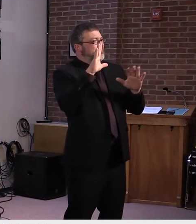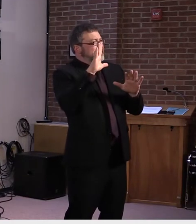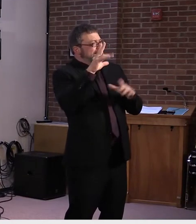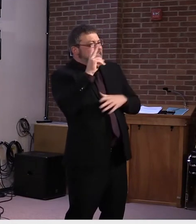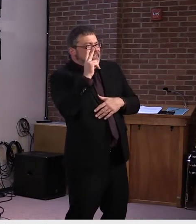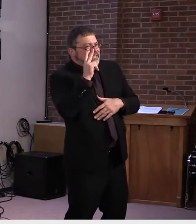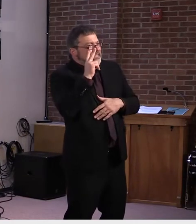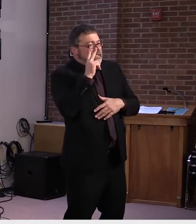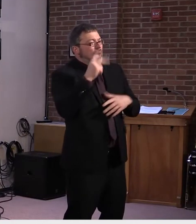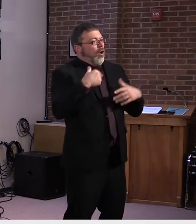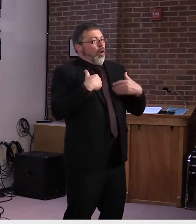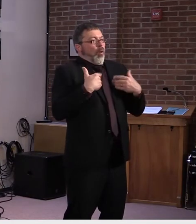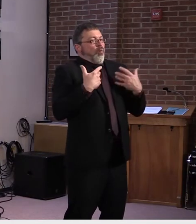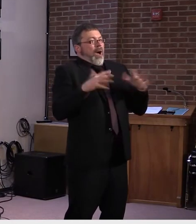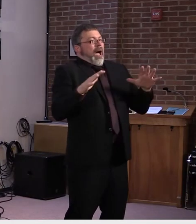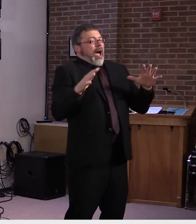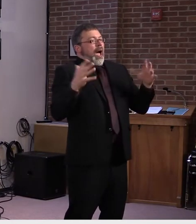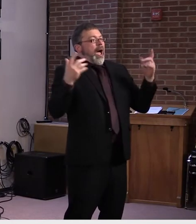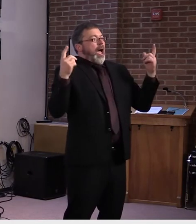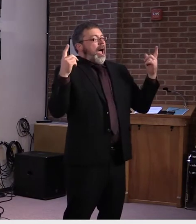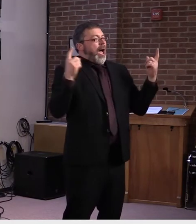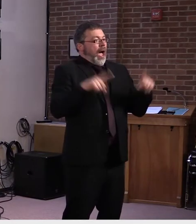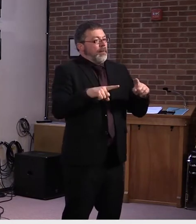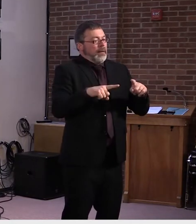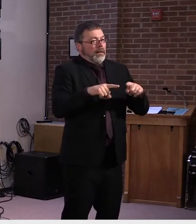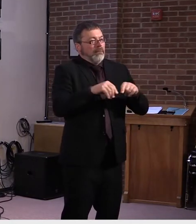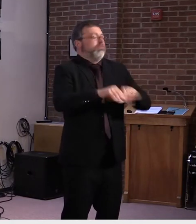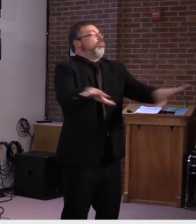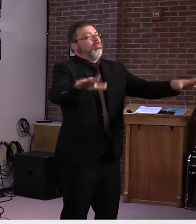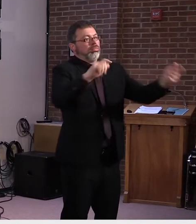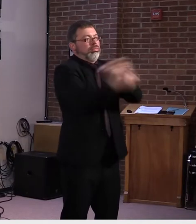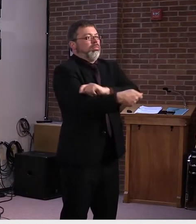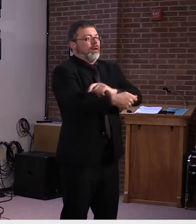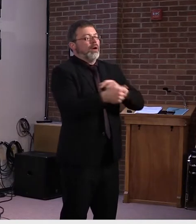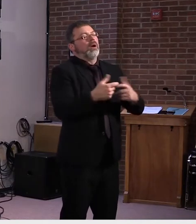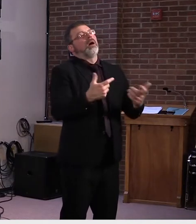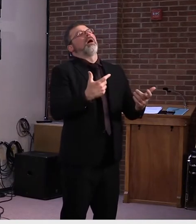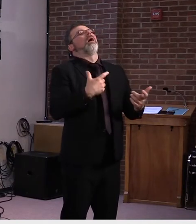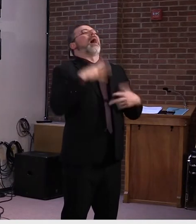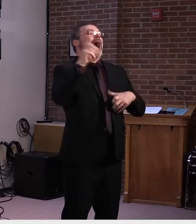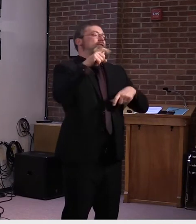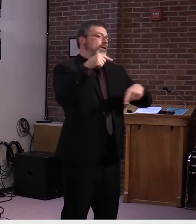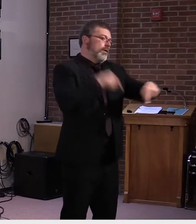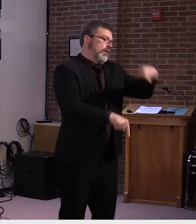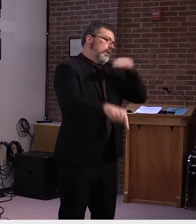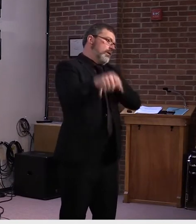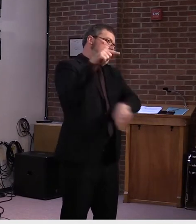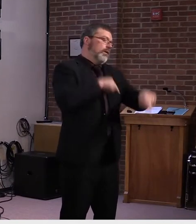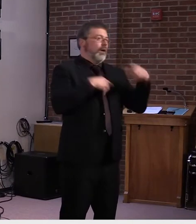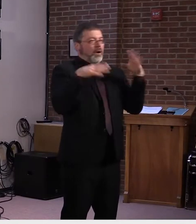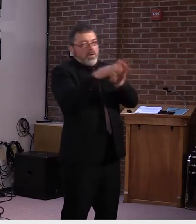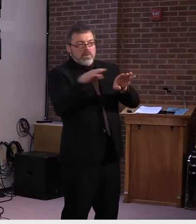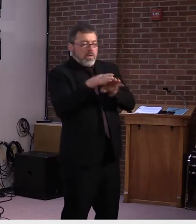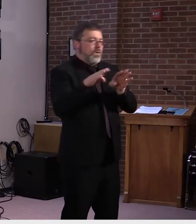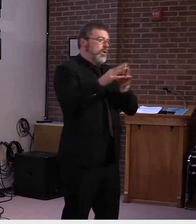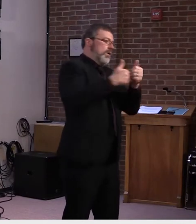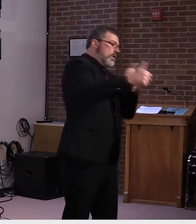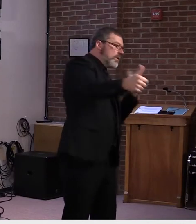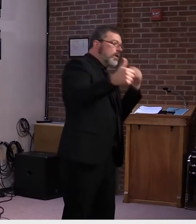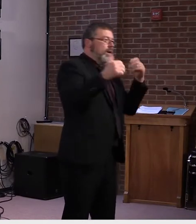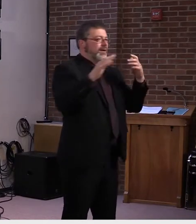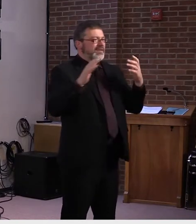have the situation that happened in other states where long-term, uh, long-term care facilities were just